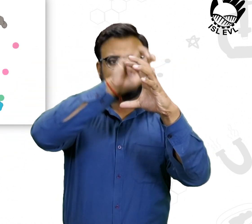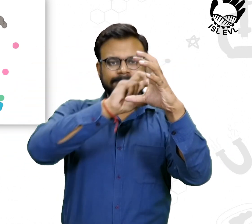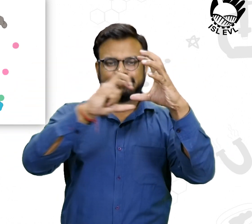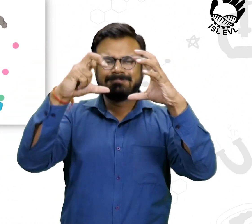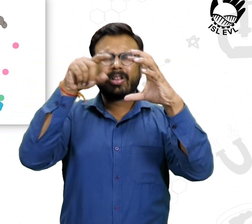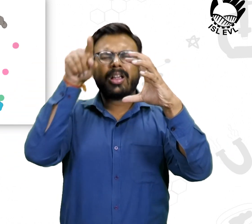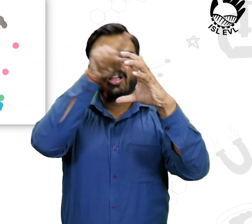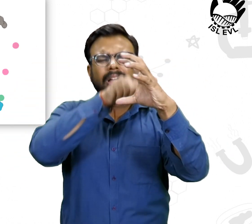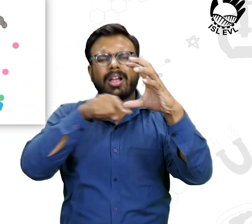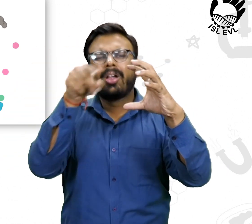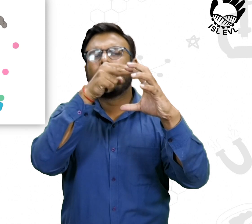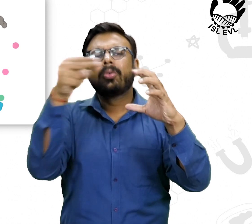as DTD.